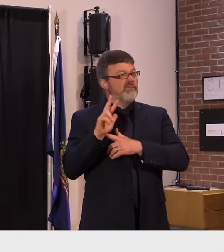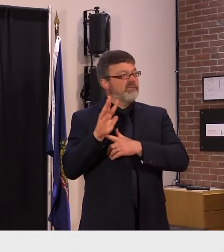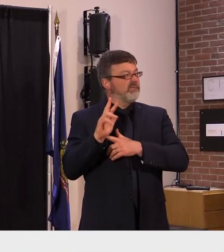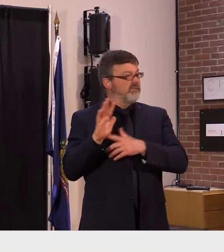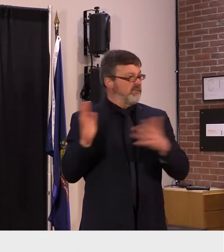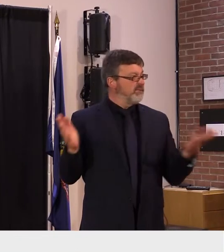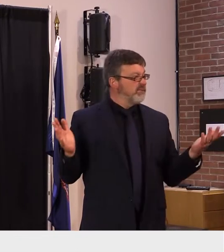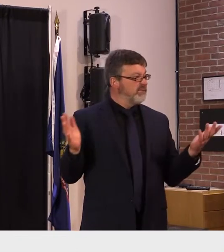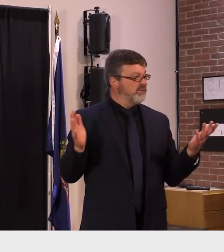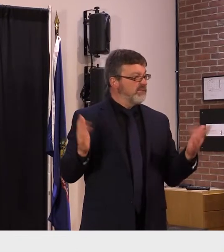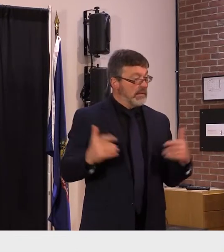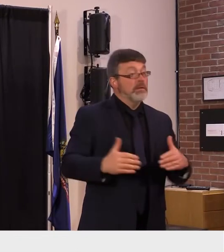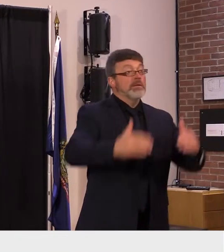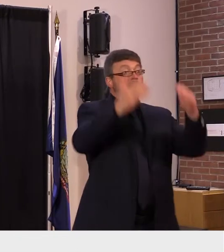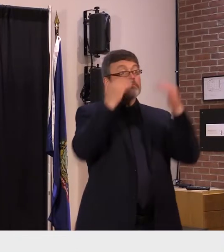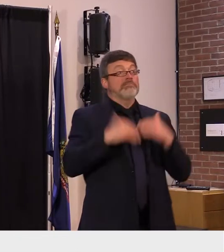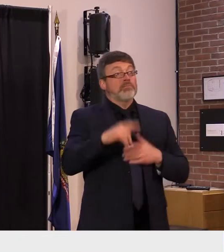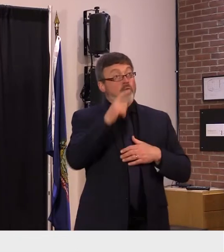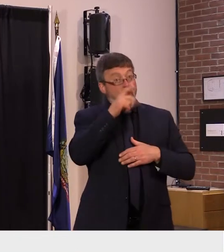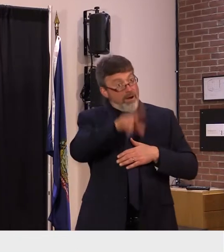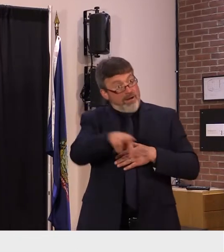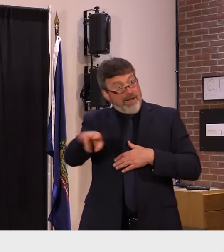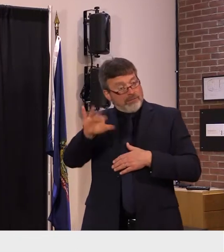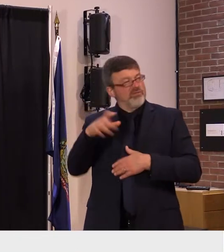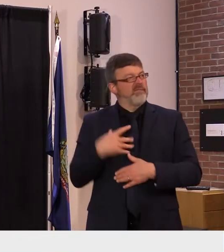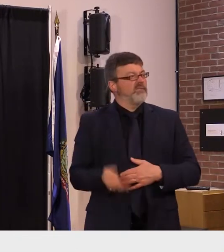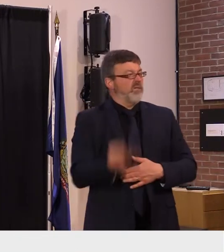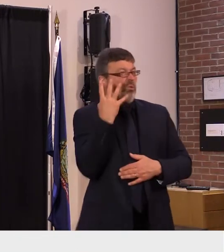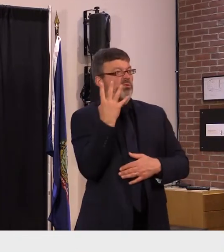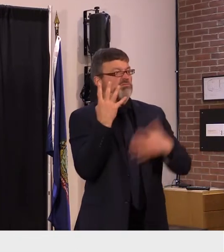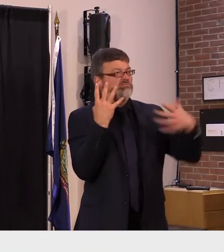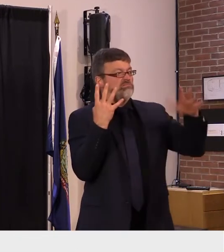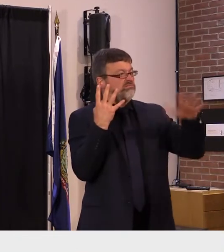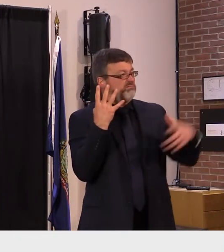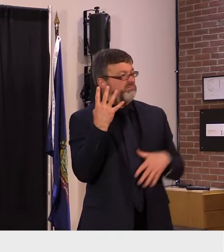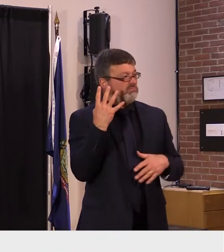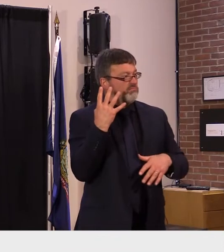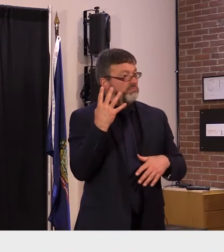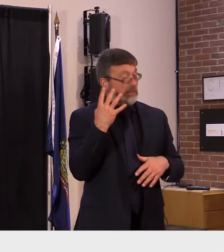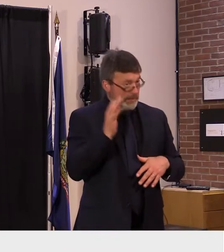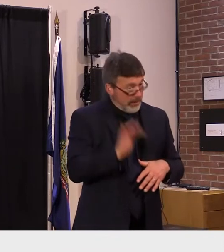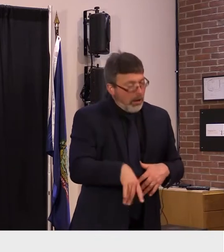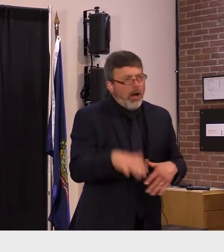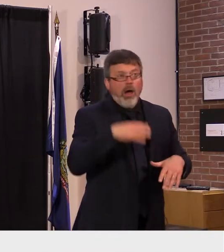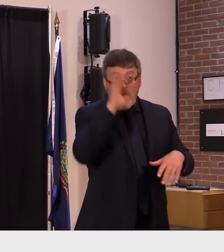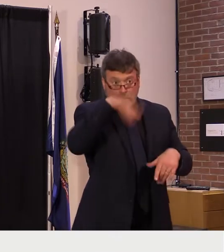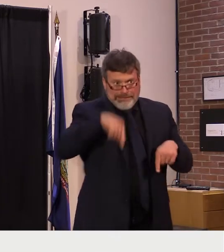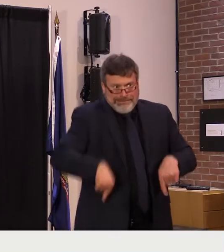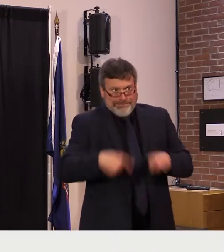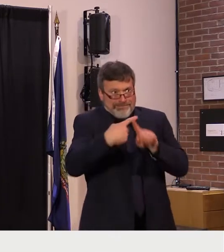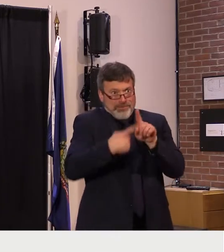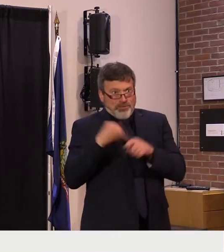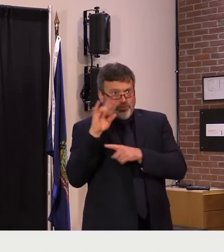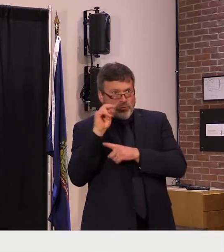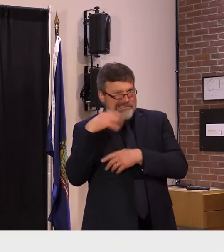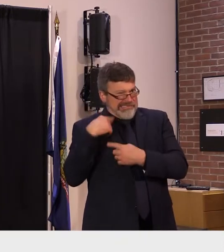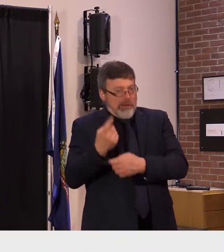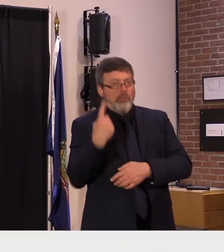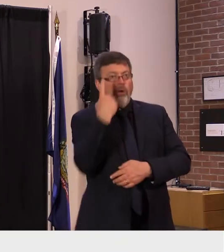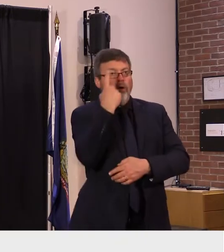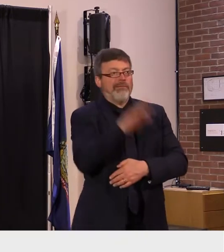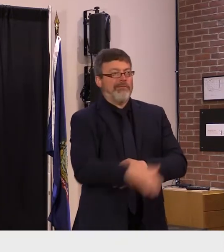death to date in the month of june emergency visits with covet like illness are also decreasing